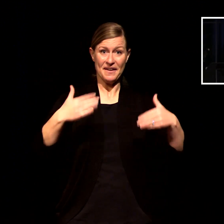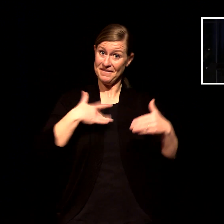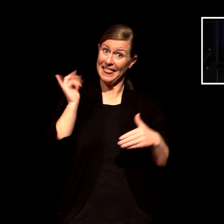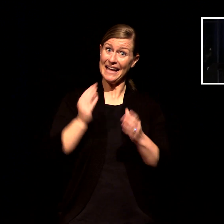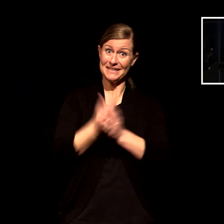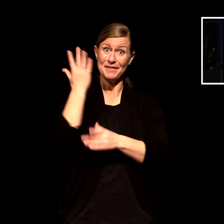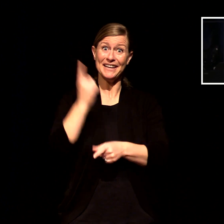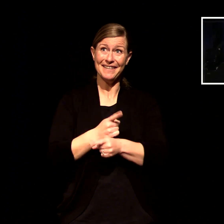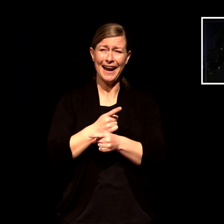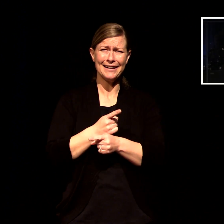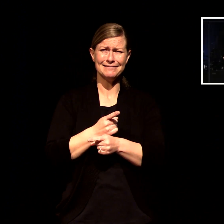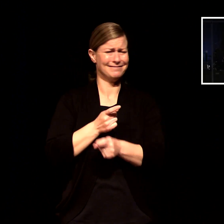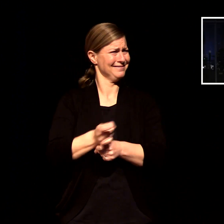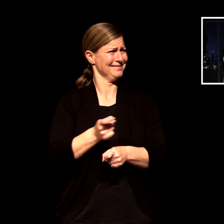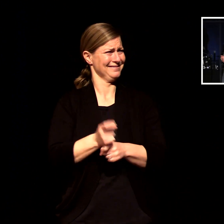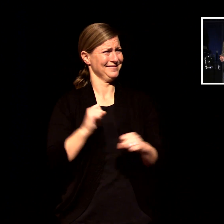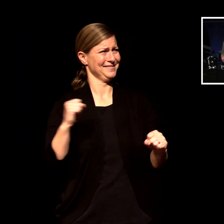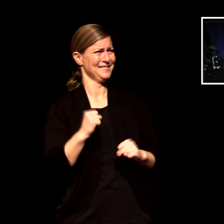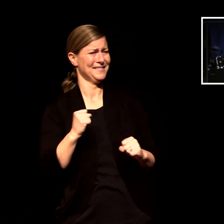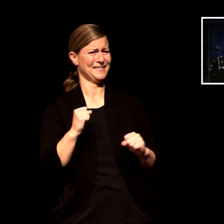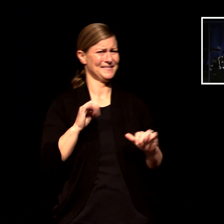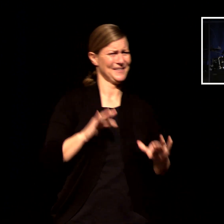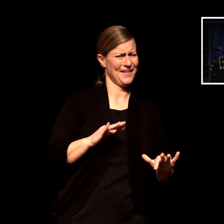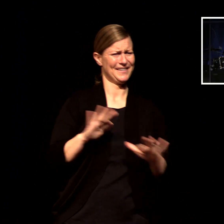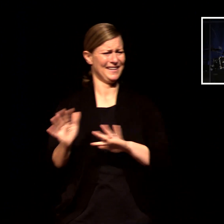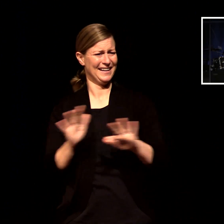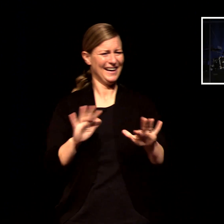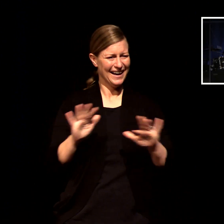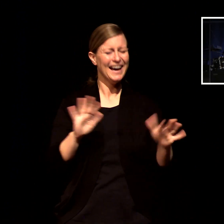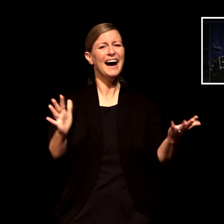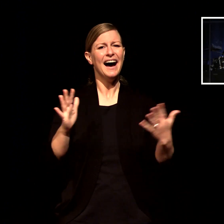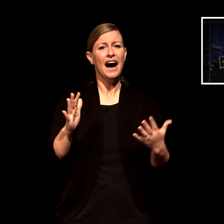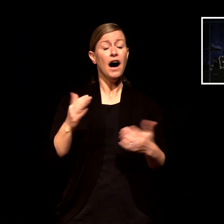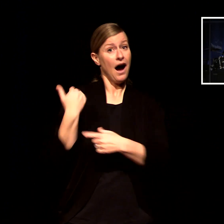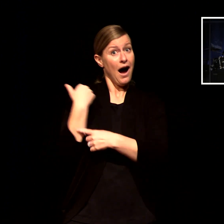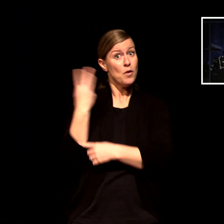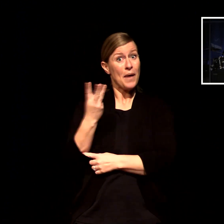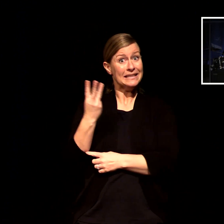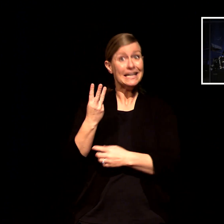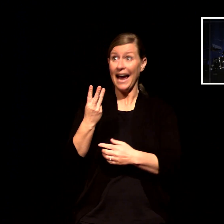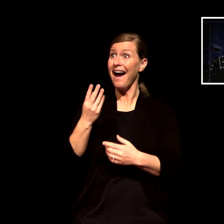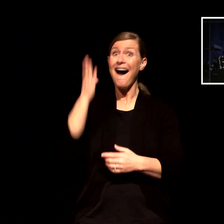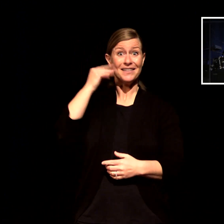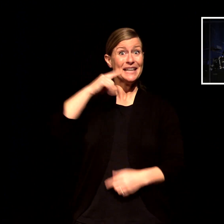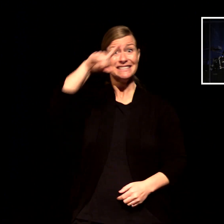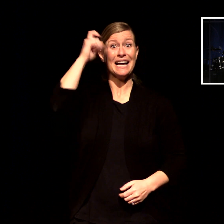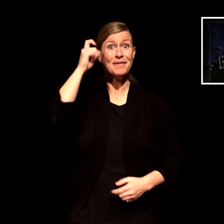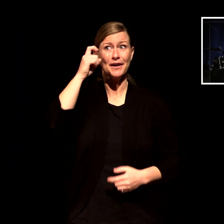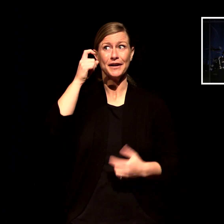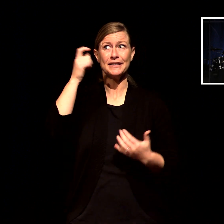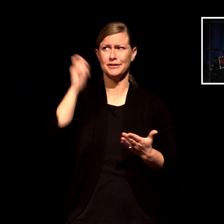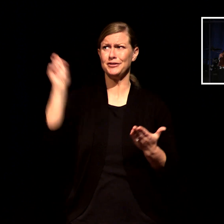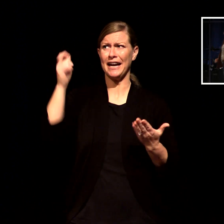here in Oregon we had summer on Wednesday it's over so we're back we're back into it